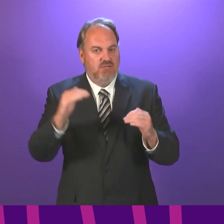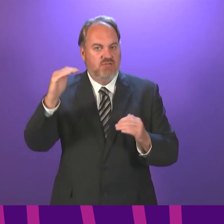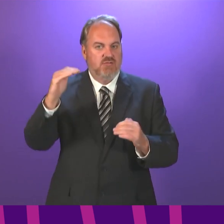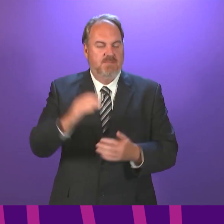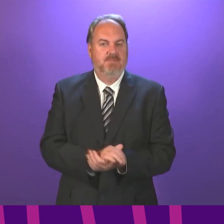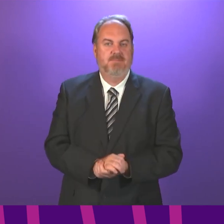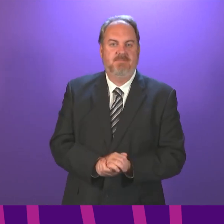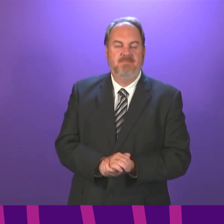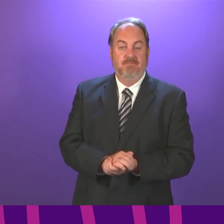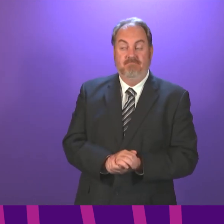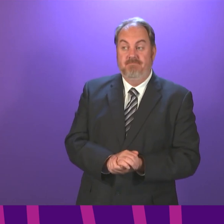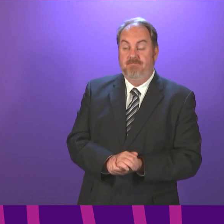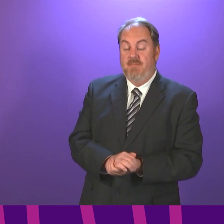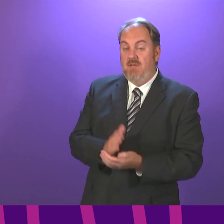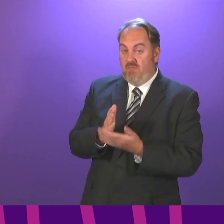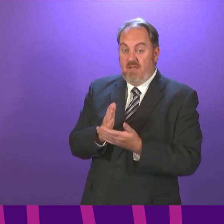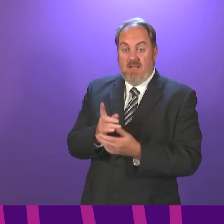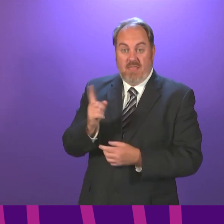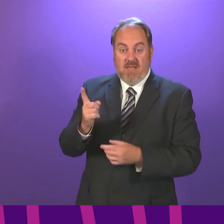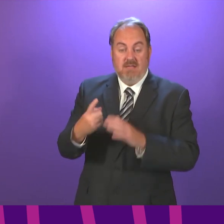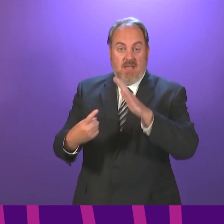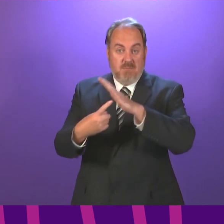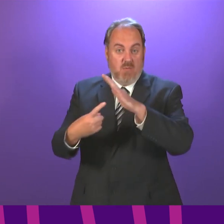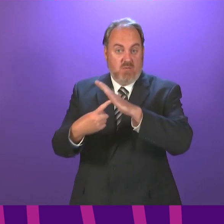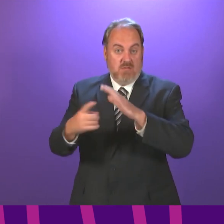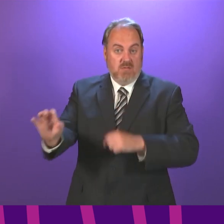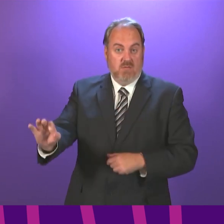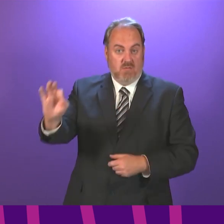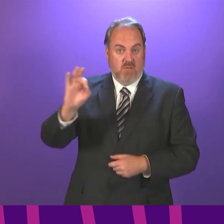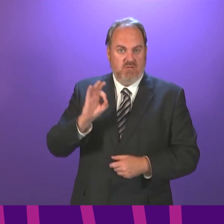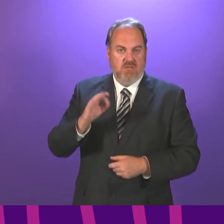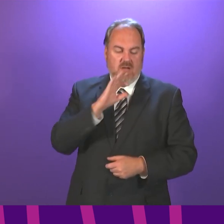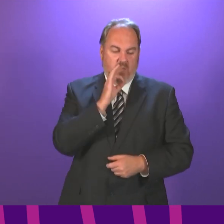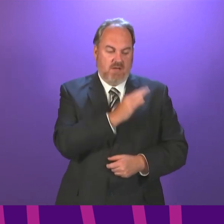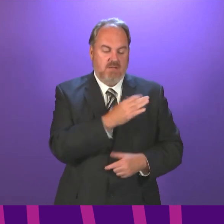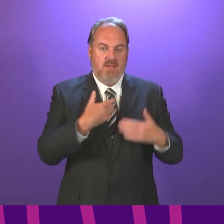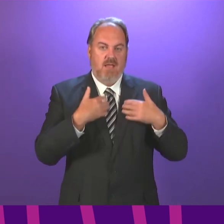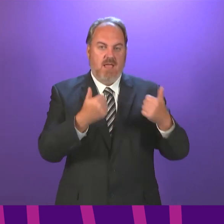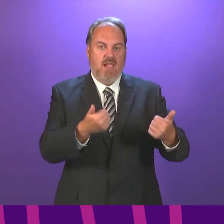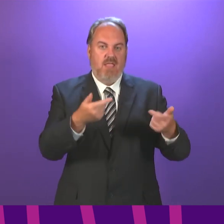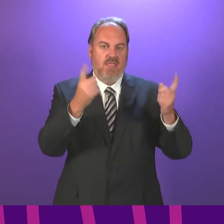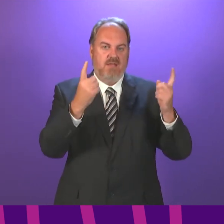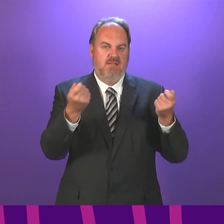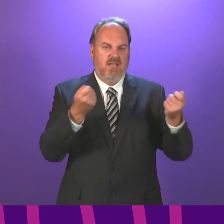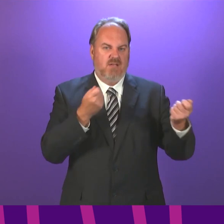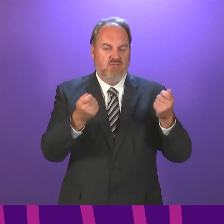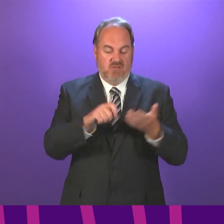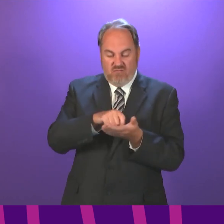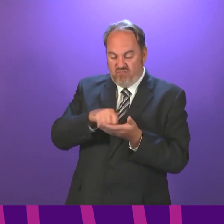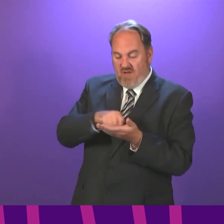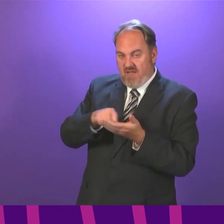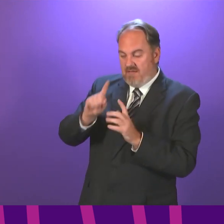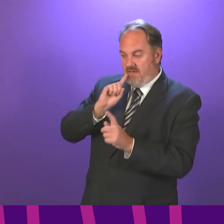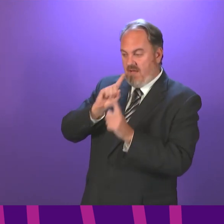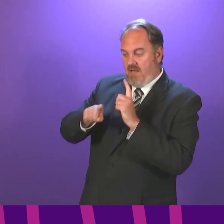and that is an important issue to raise. I will ask the Health Secretary to write to the member with more detail of the work we doing